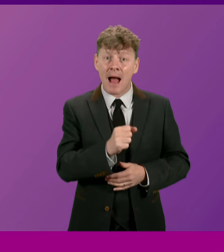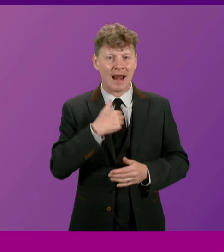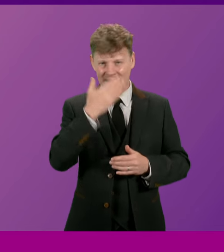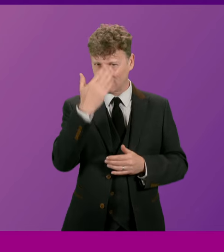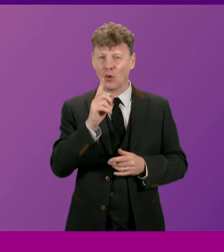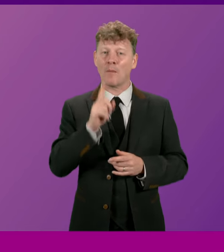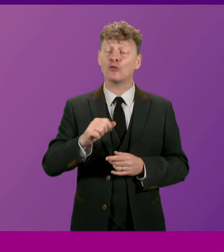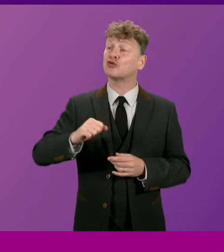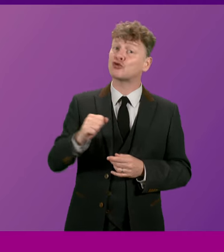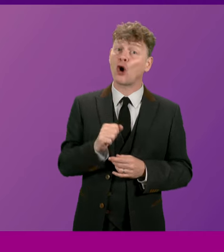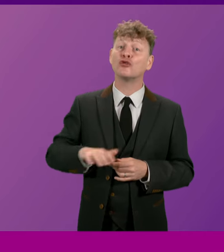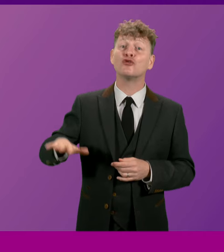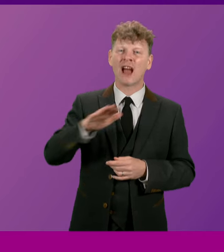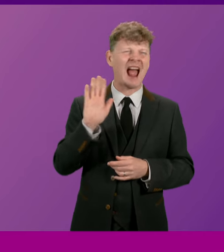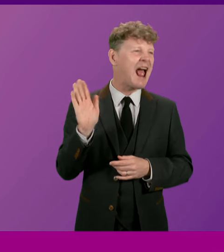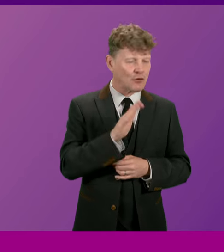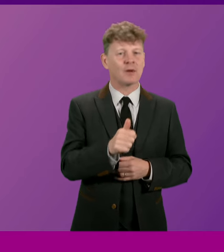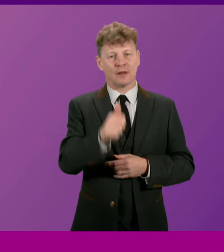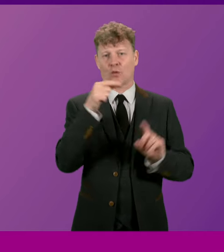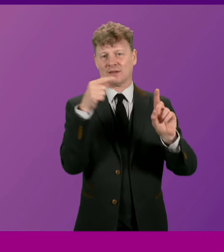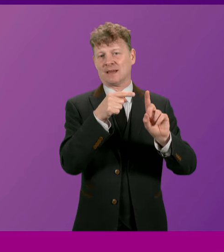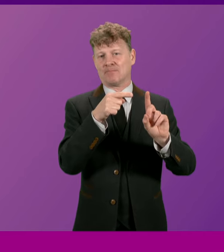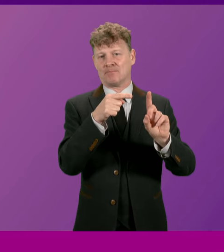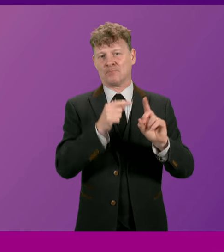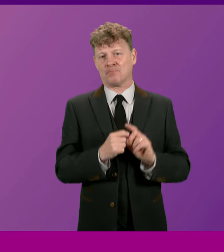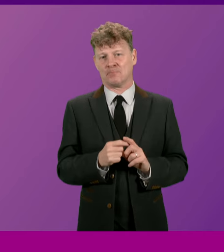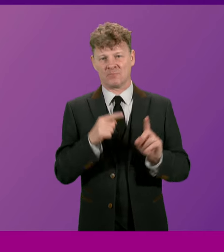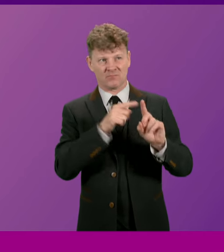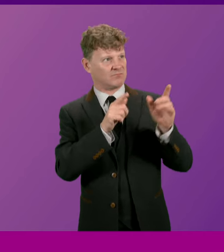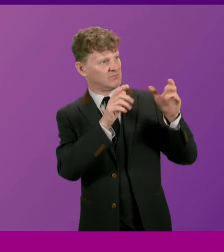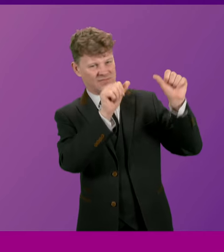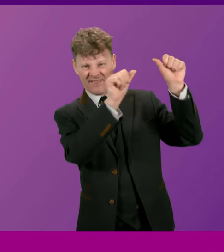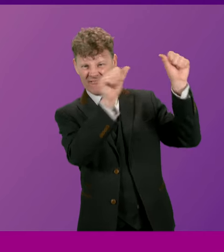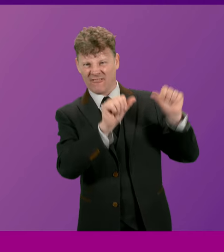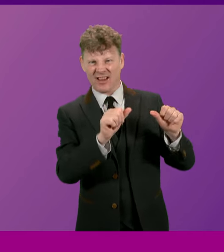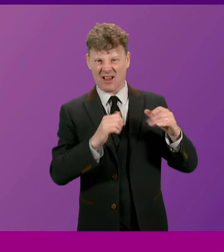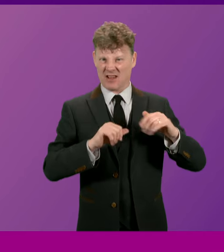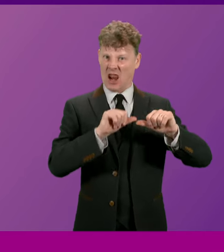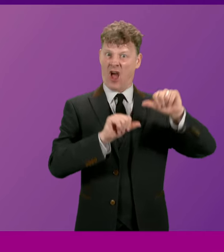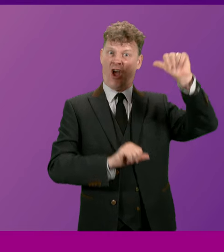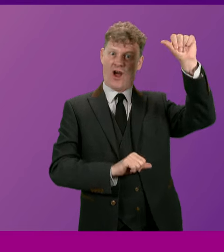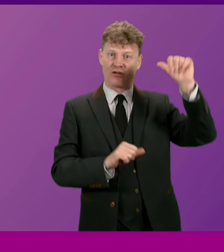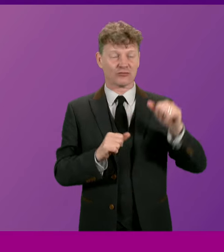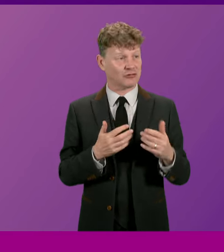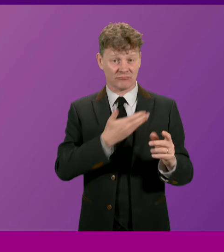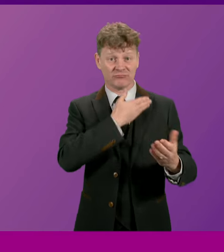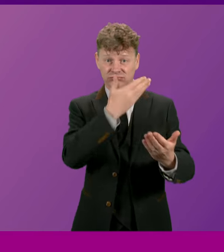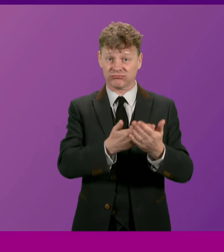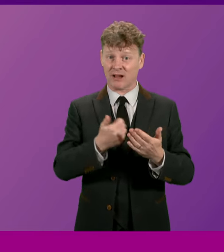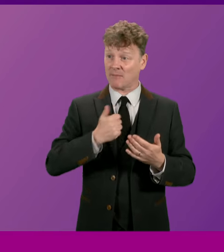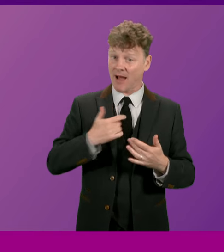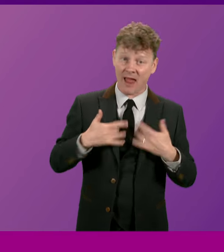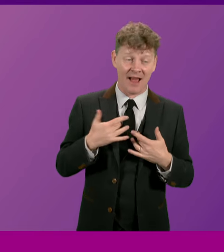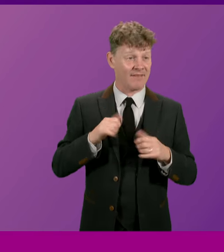knew Alex Salmond the politician. He was a figure whose presence loomed large across my life and our country.